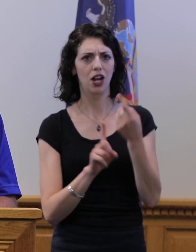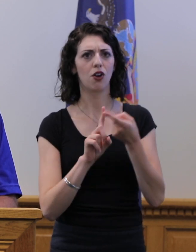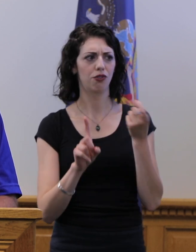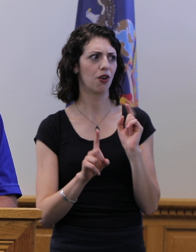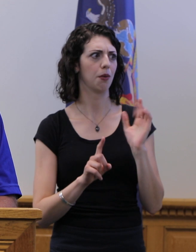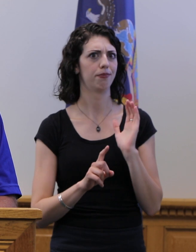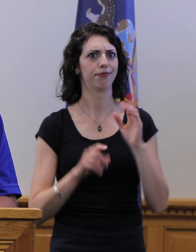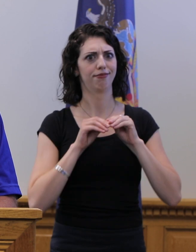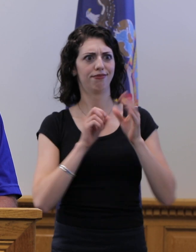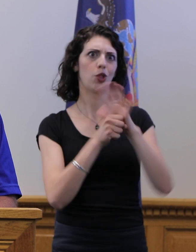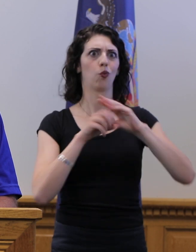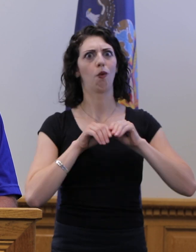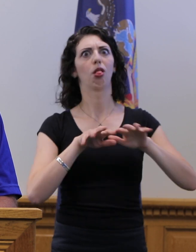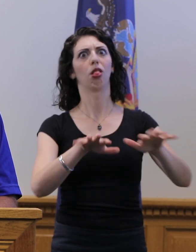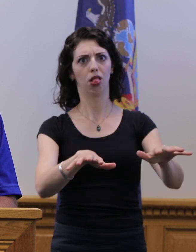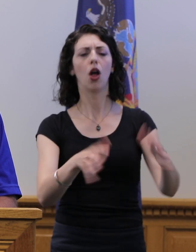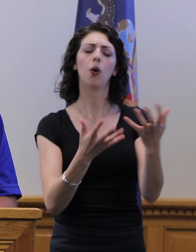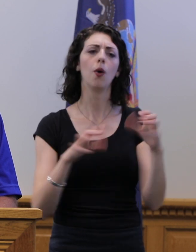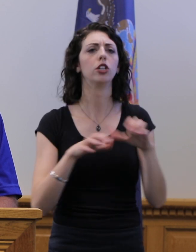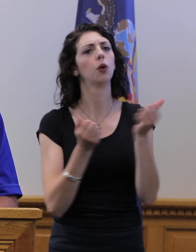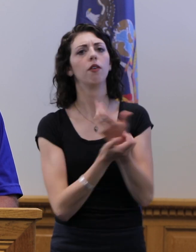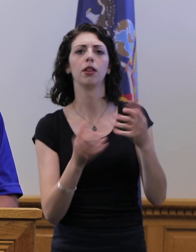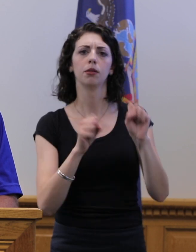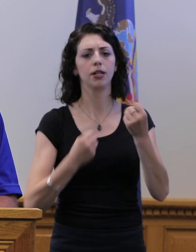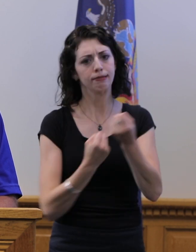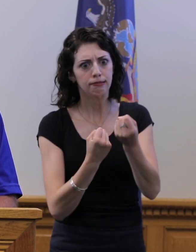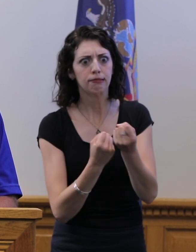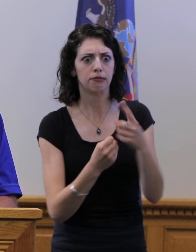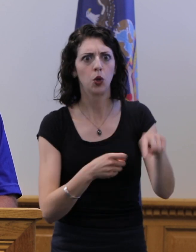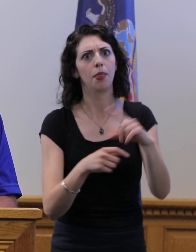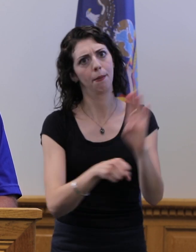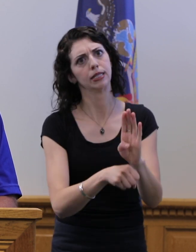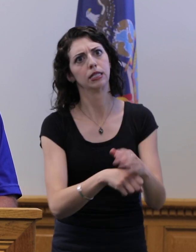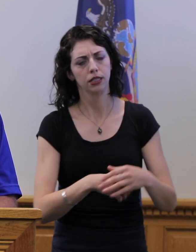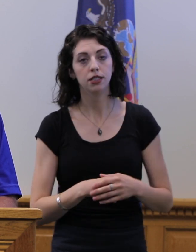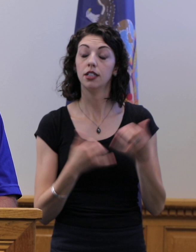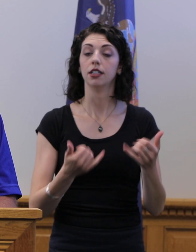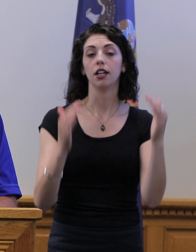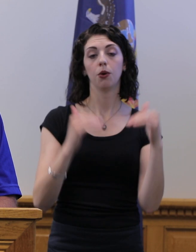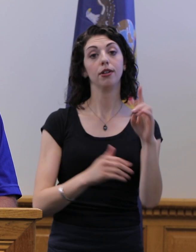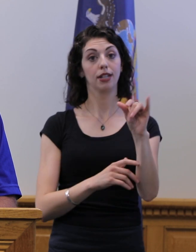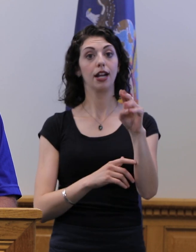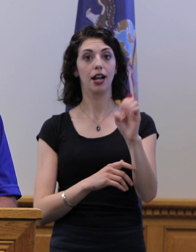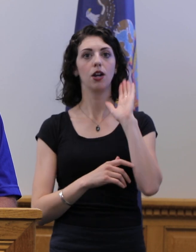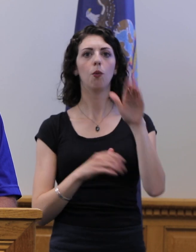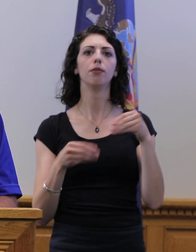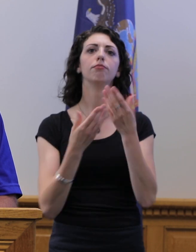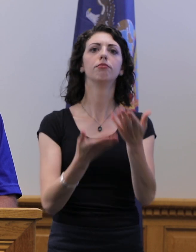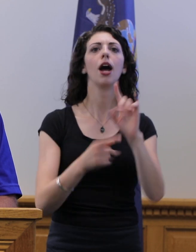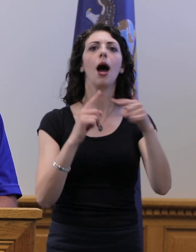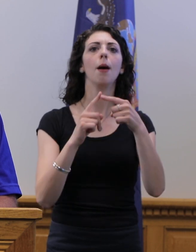pandemic, and we want to do everything we can to support them. Now, Diane will give us an update on the COVID-19 investigation